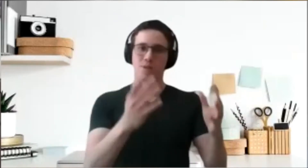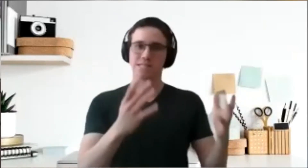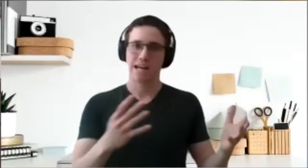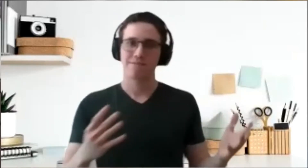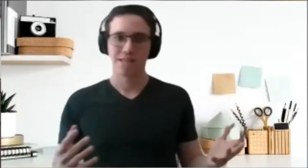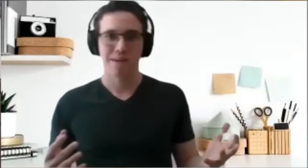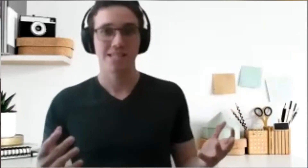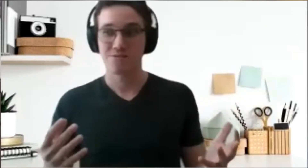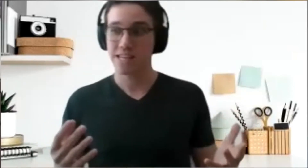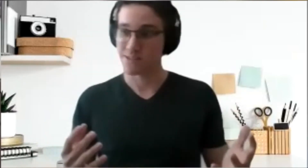You always have the balance you need.